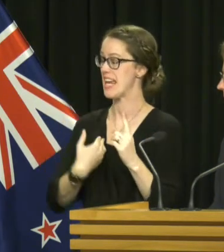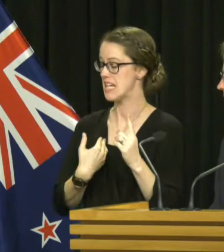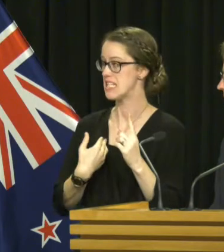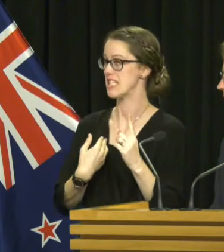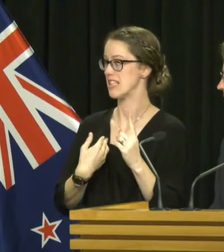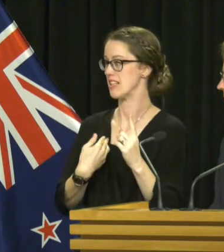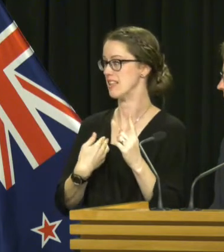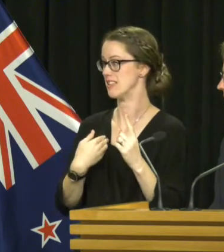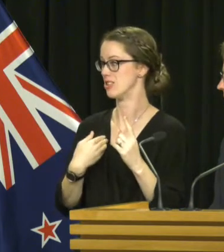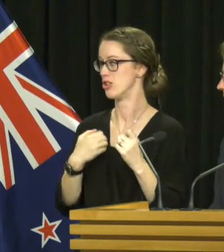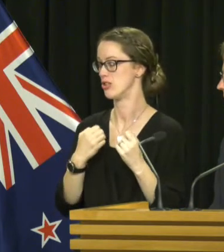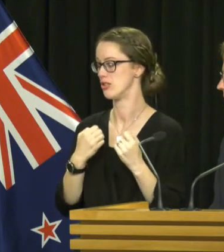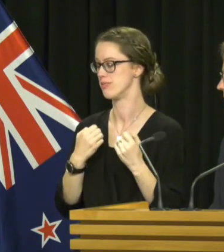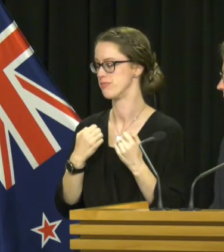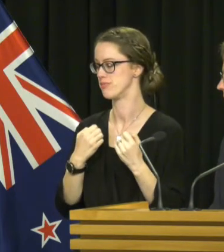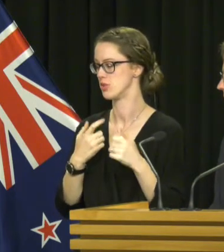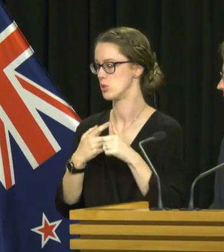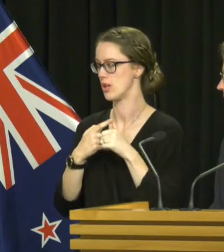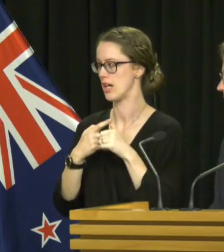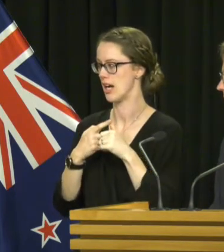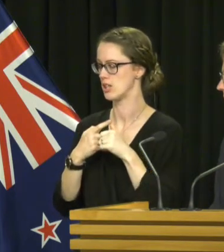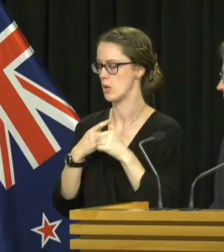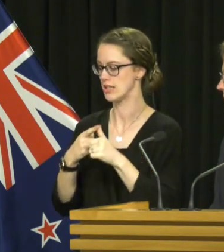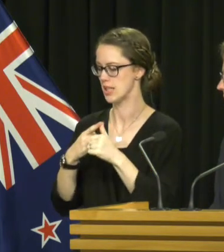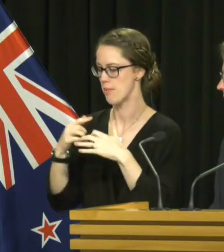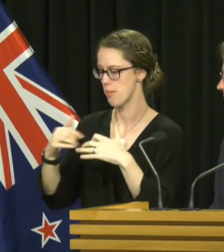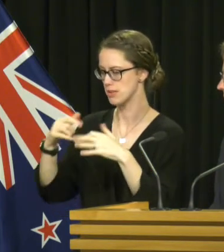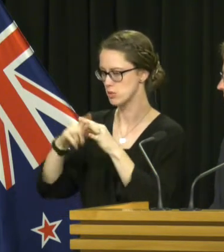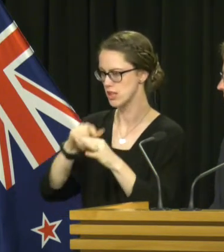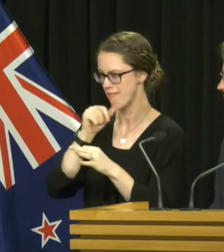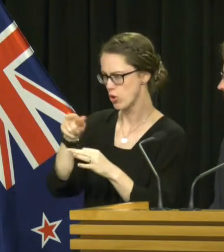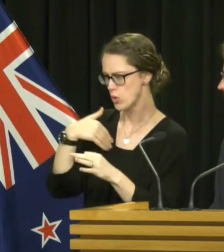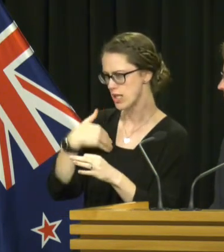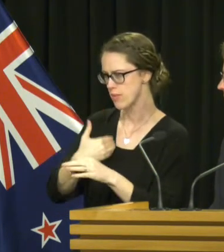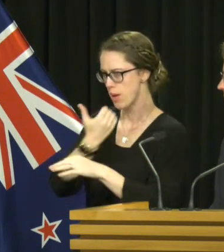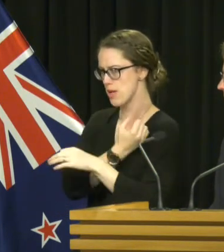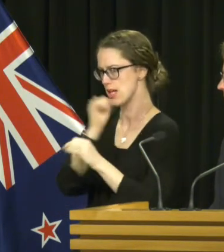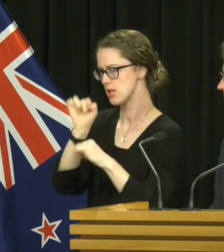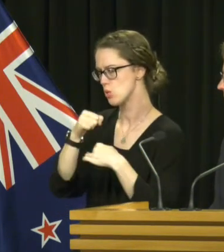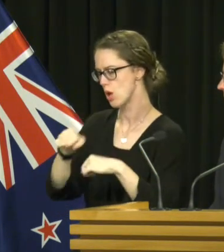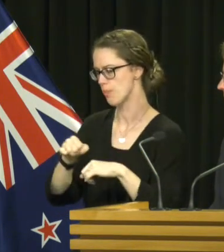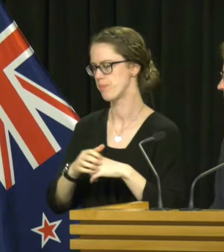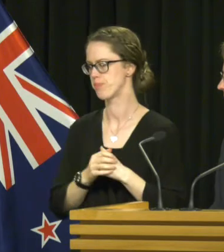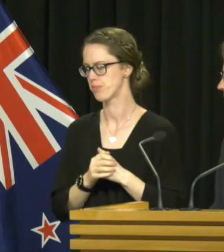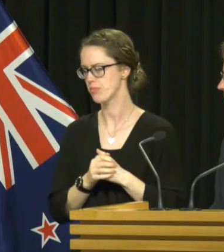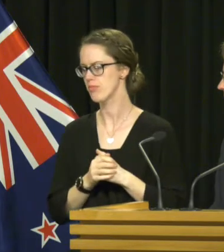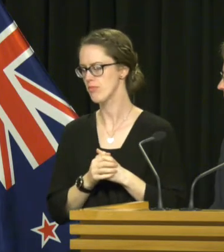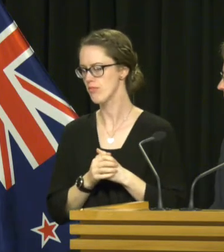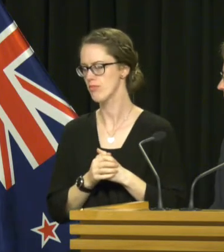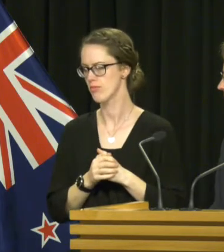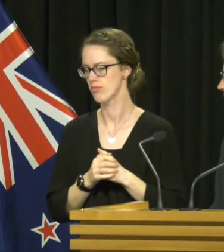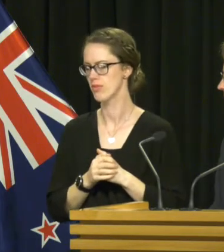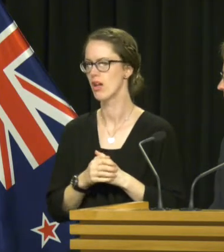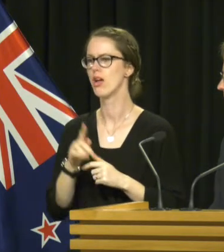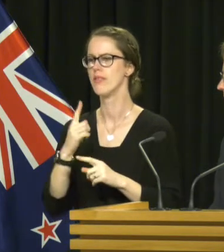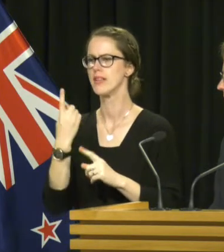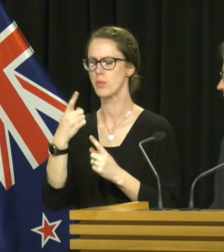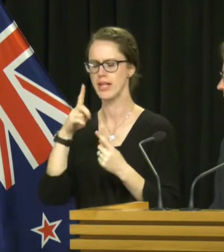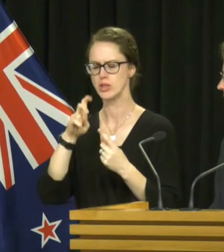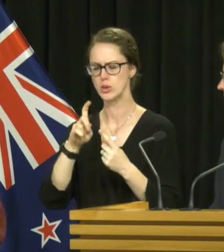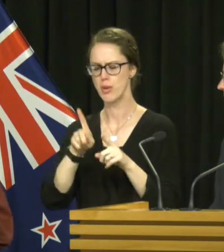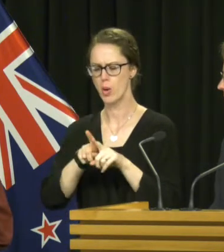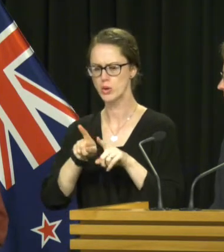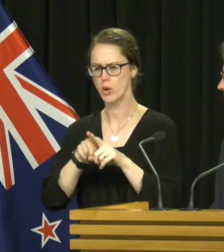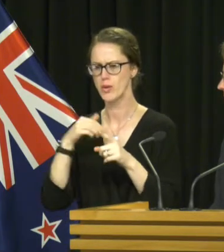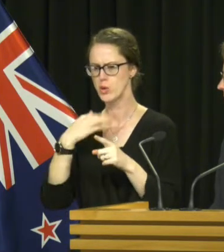to successfully answer the public's questions of whether or not they need to be immunised. That's one particular issue. But